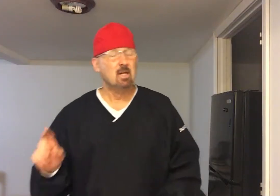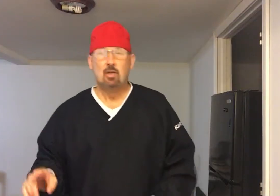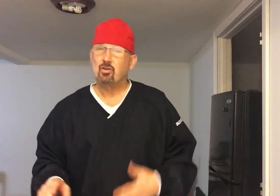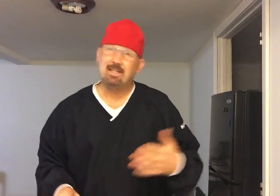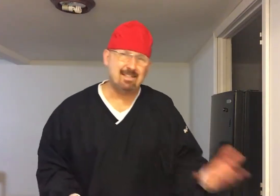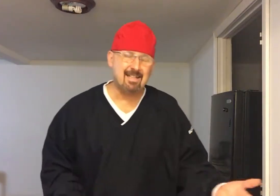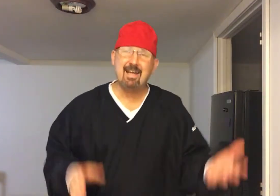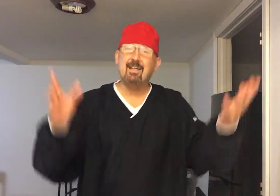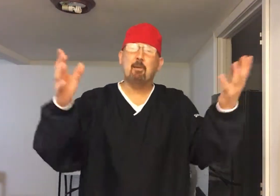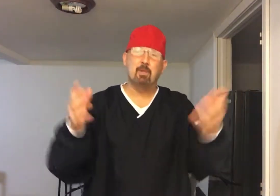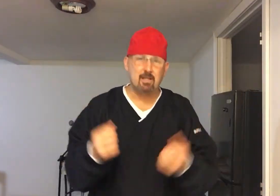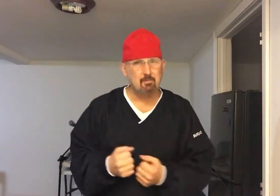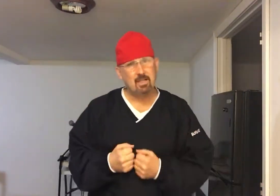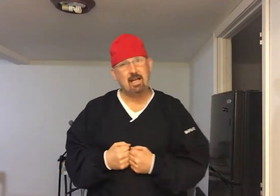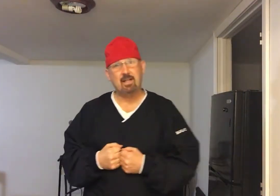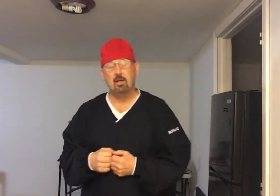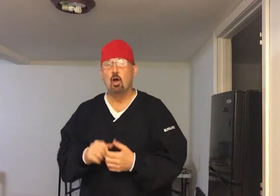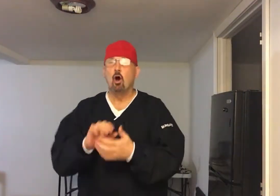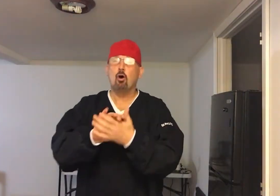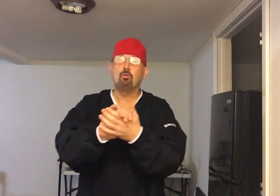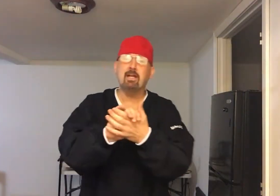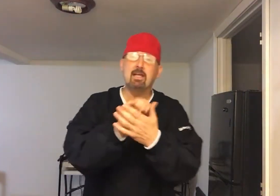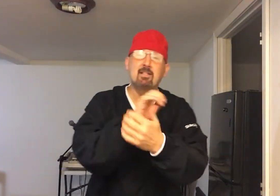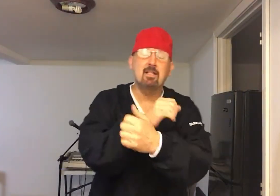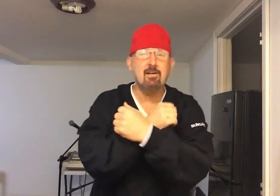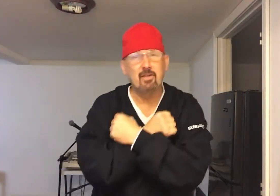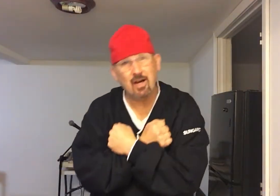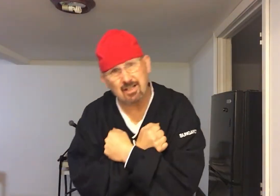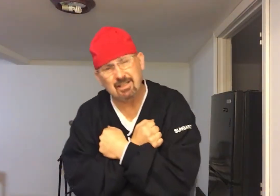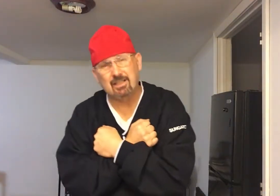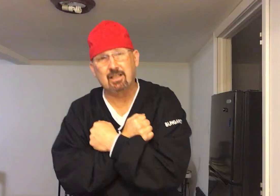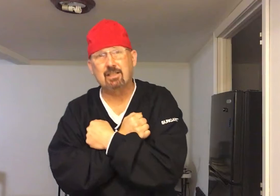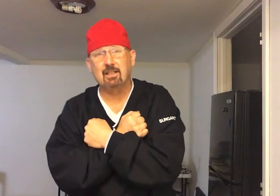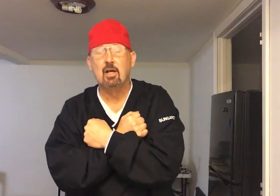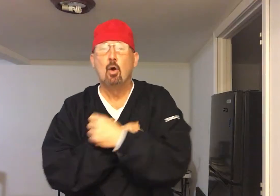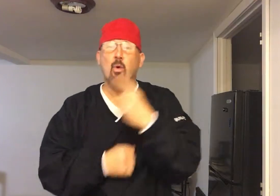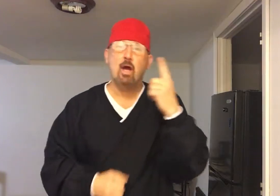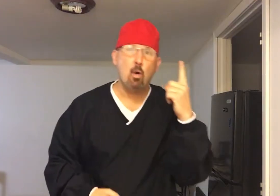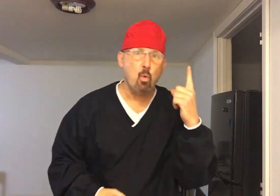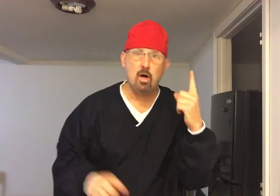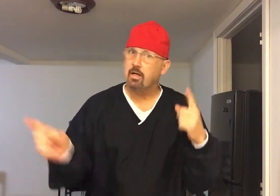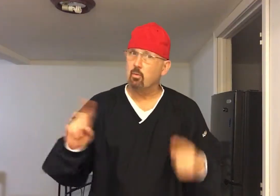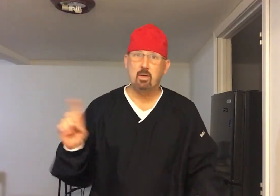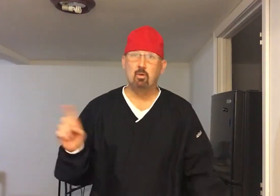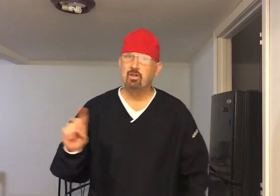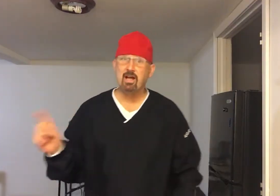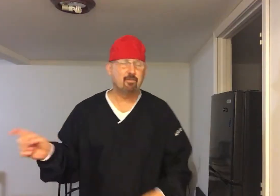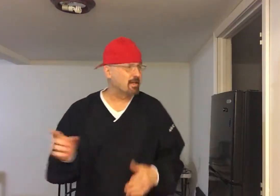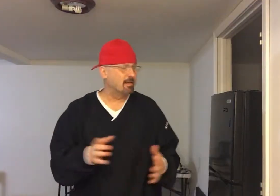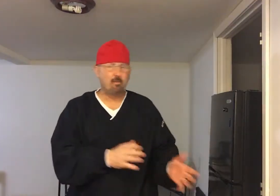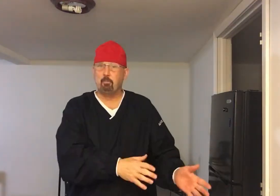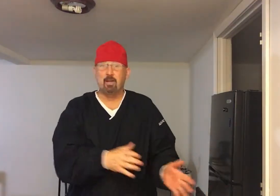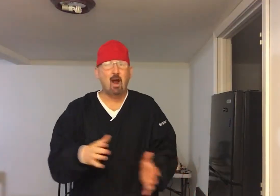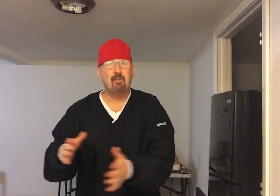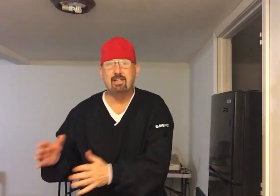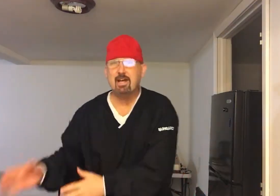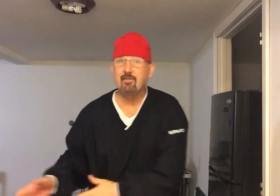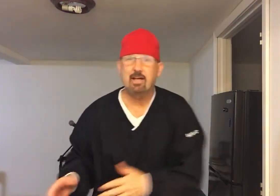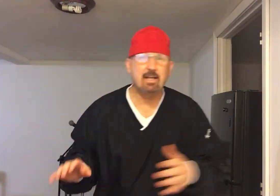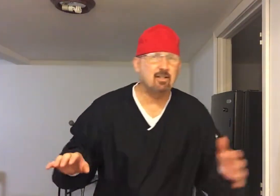So let's stand up and come together. Hold hands, love and hug each other. We are one and we will never give up in our endeavor to get